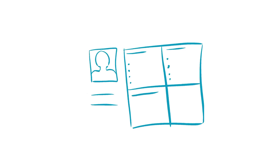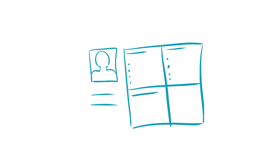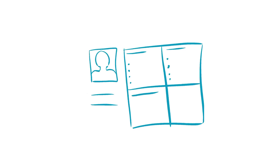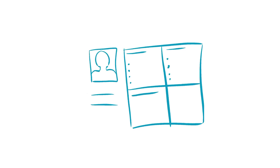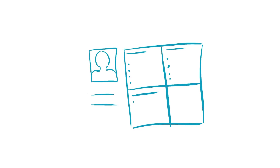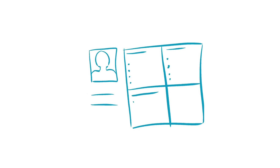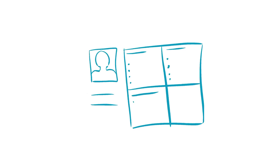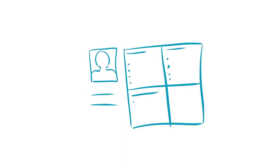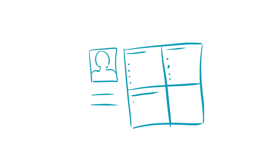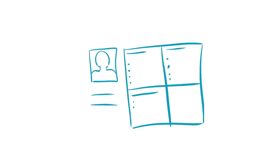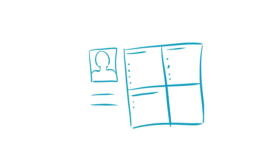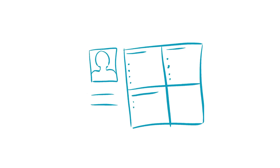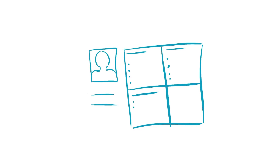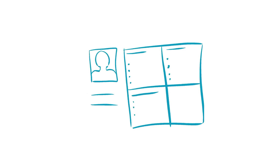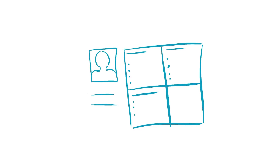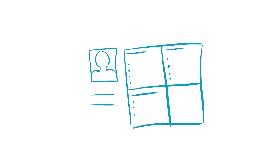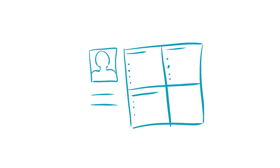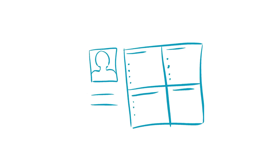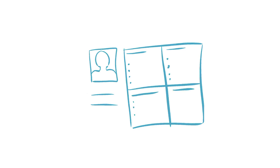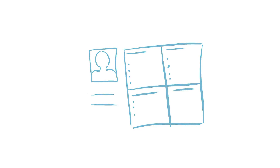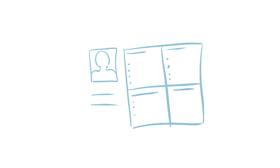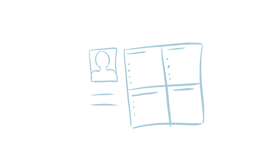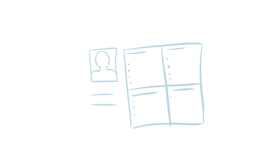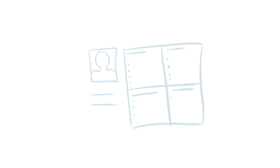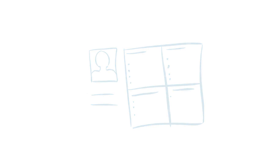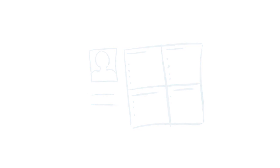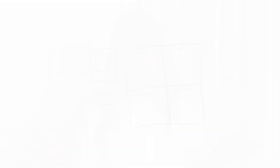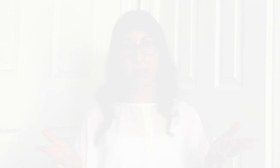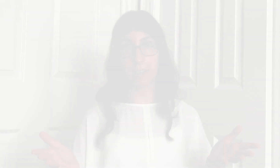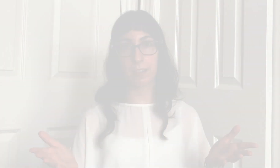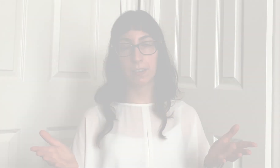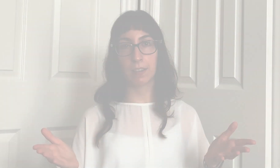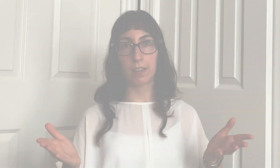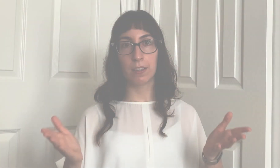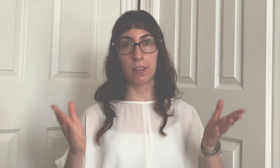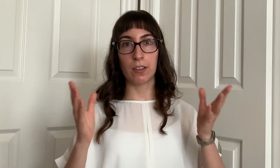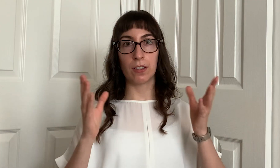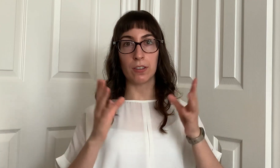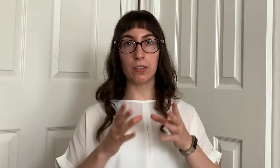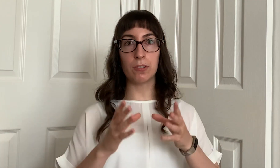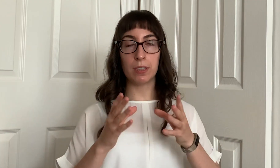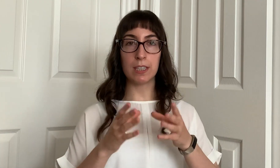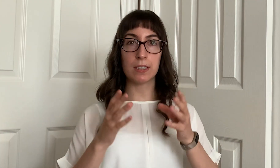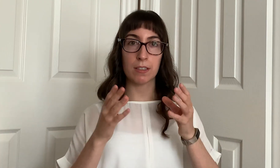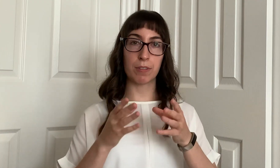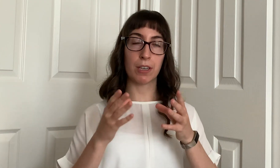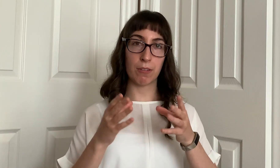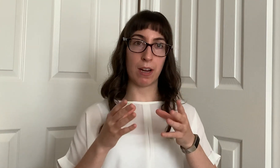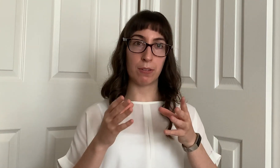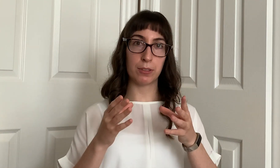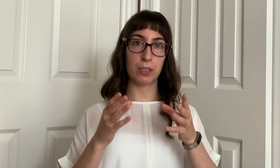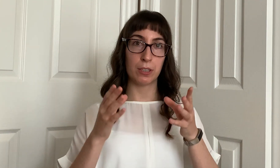resonates with you because you don't have to do everything you need to figure out